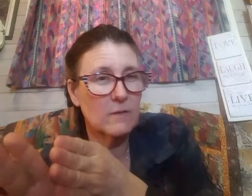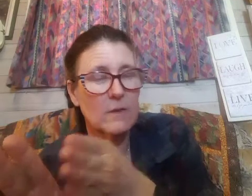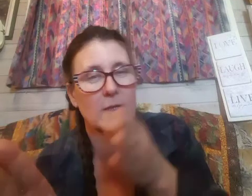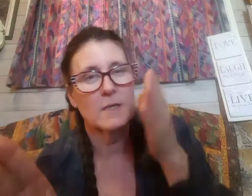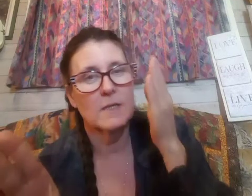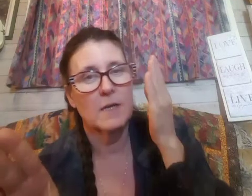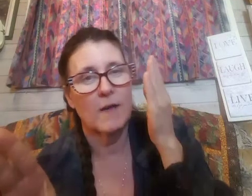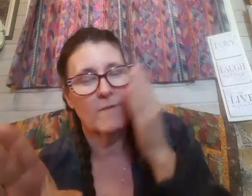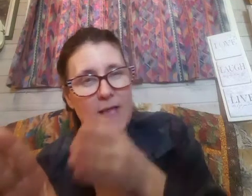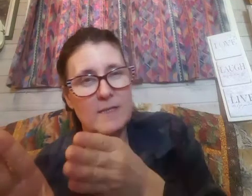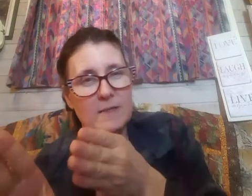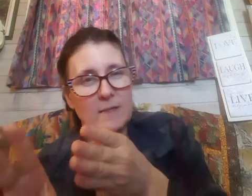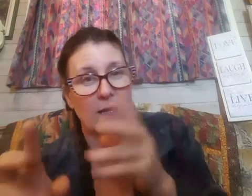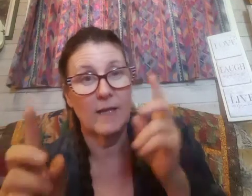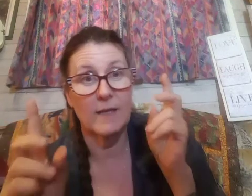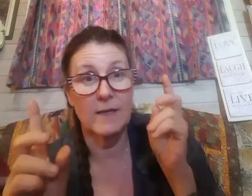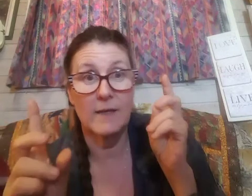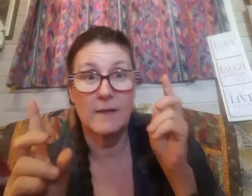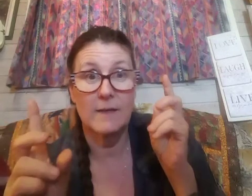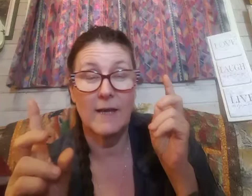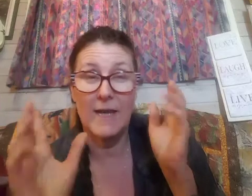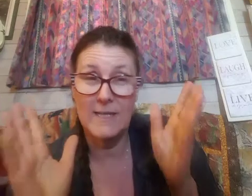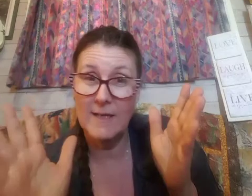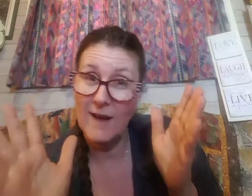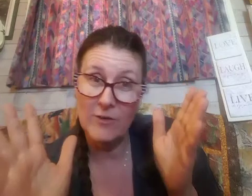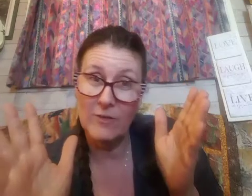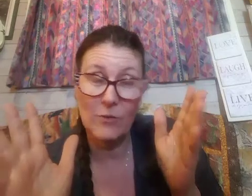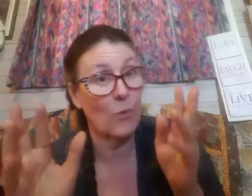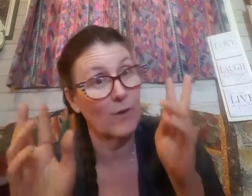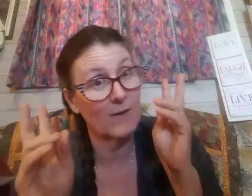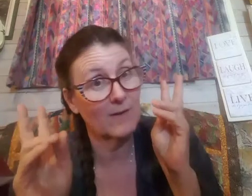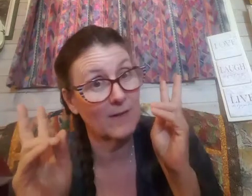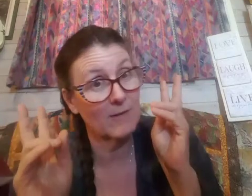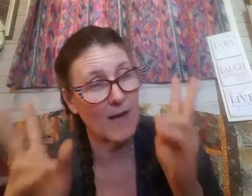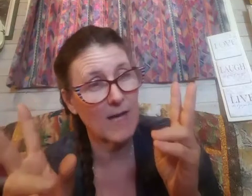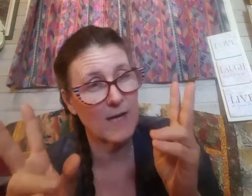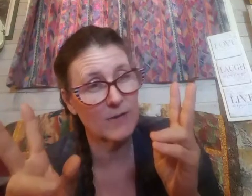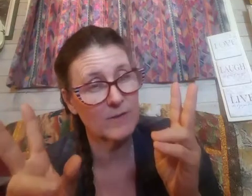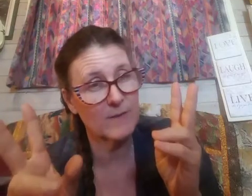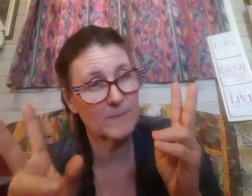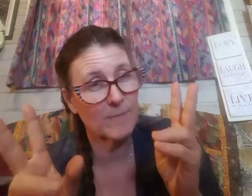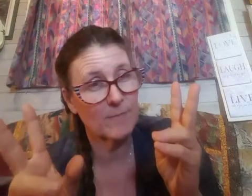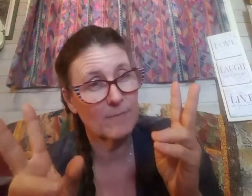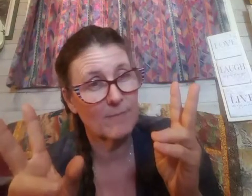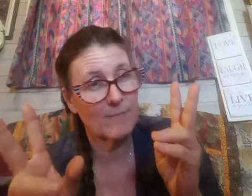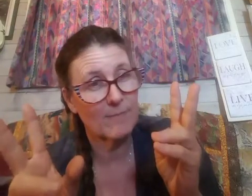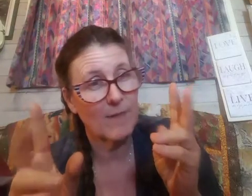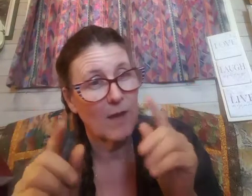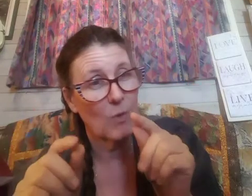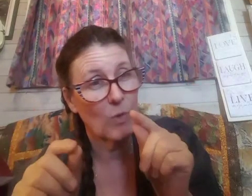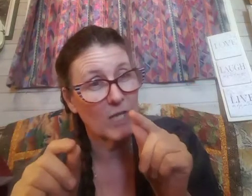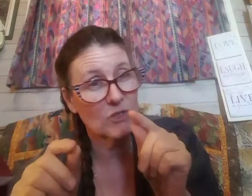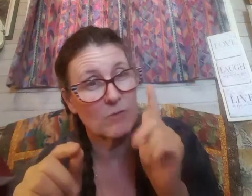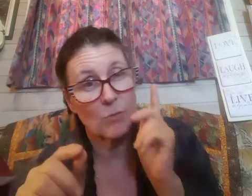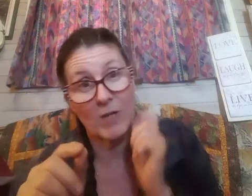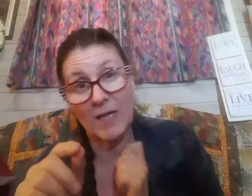event in 1800s or the year 800 which we